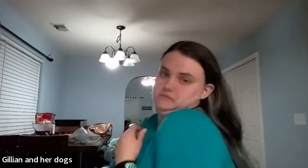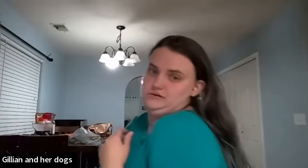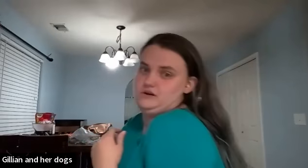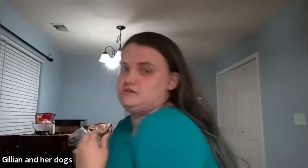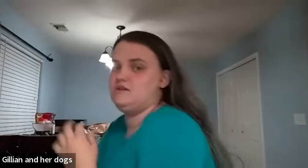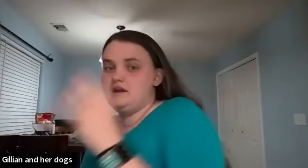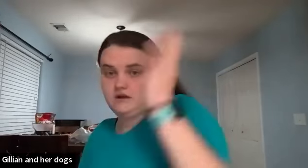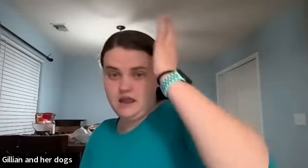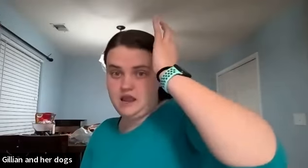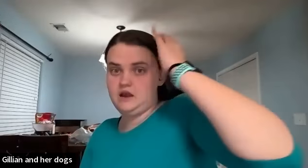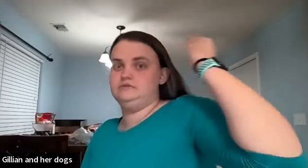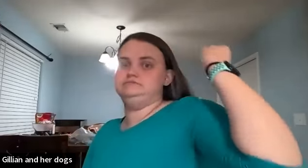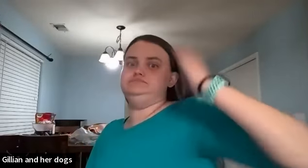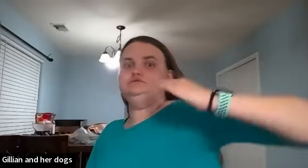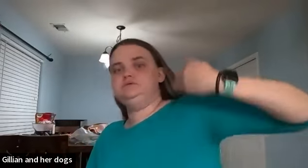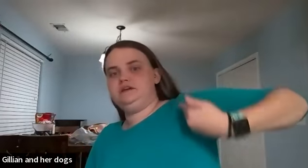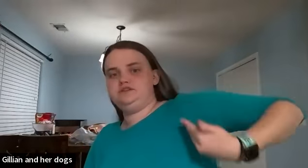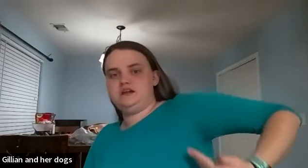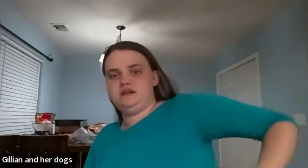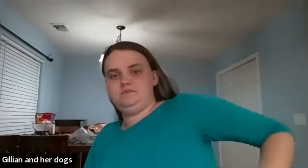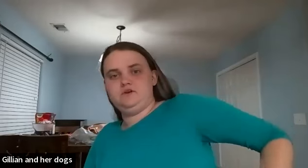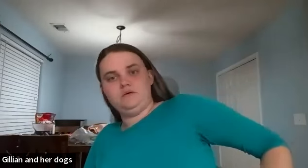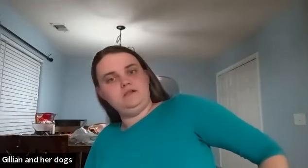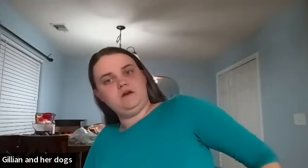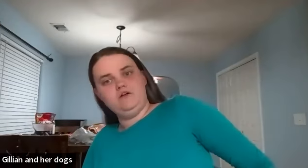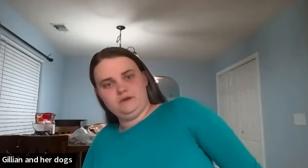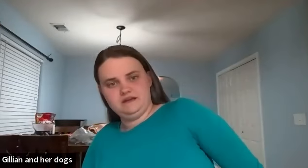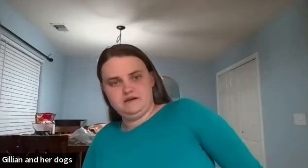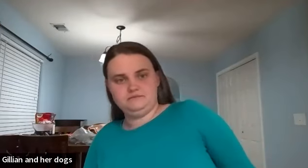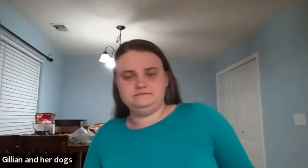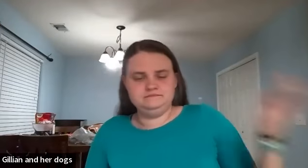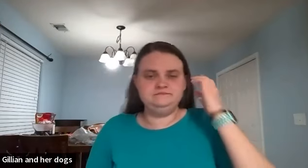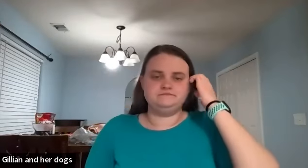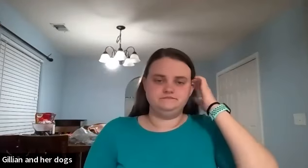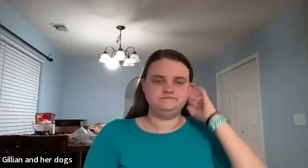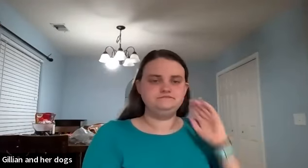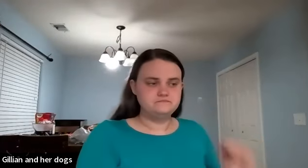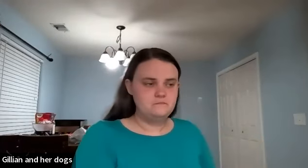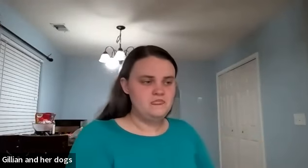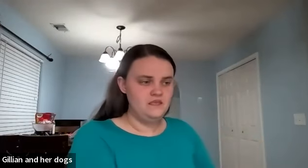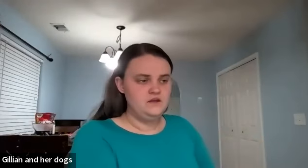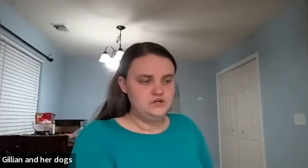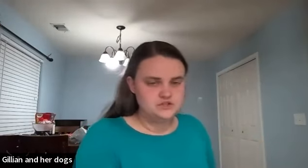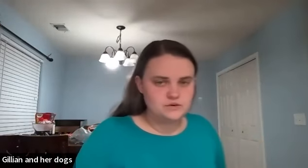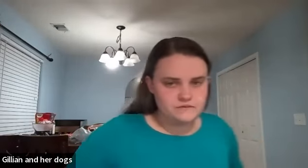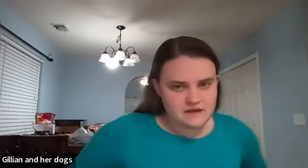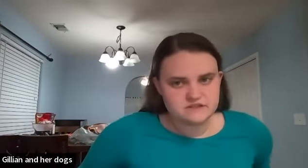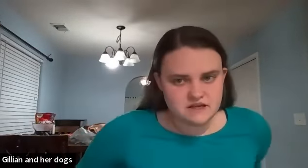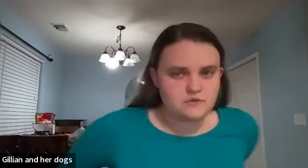me who has really long hair hair like you just kind of keep going like all the way down so that one's another